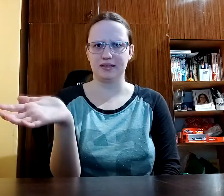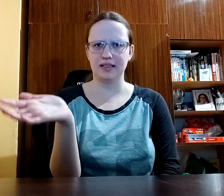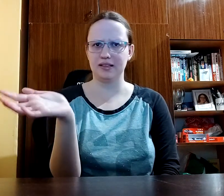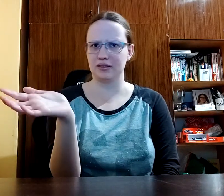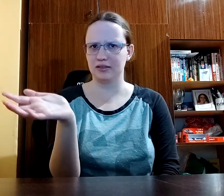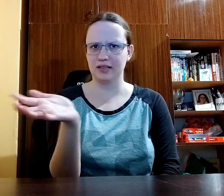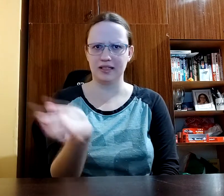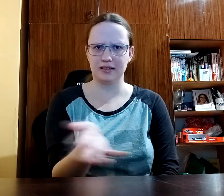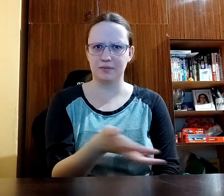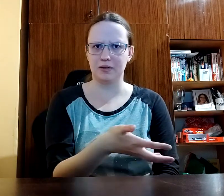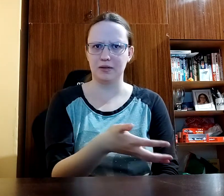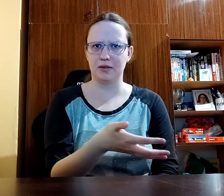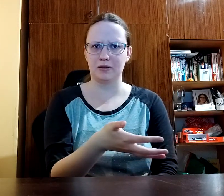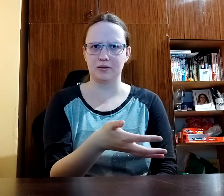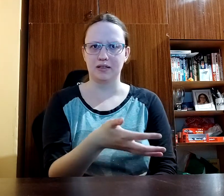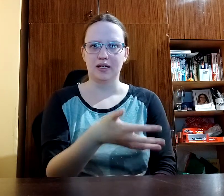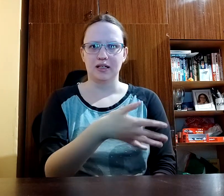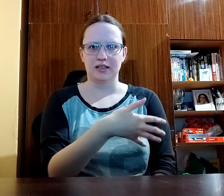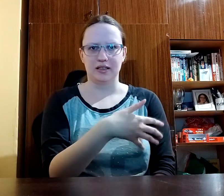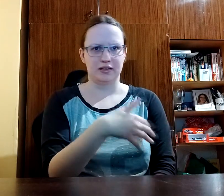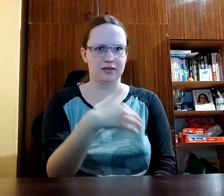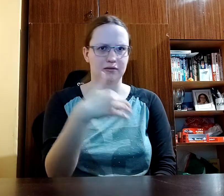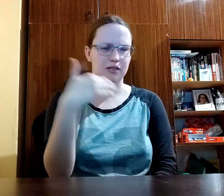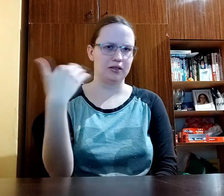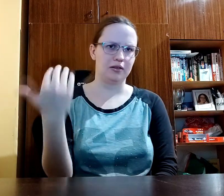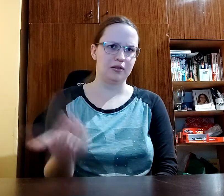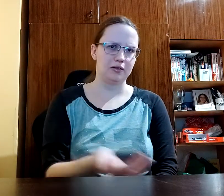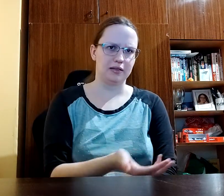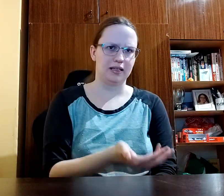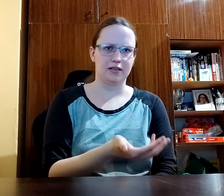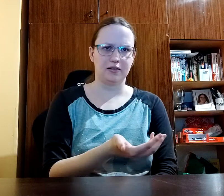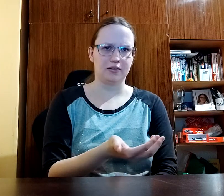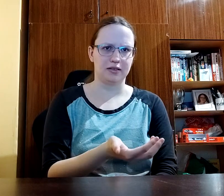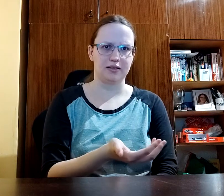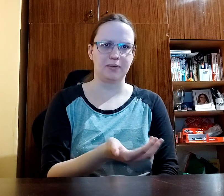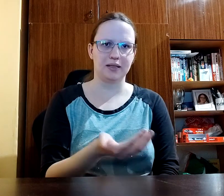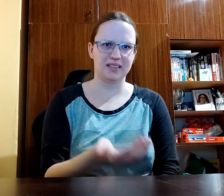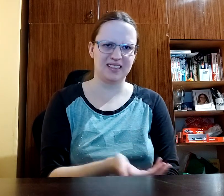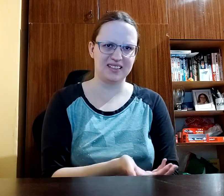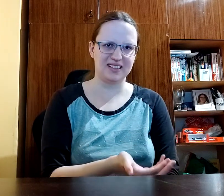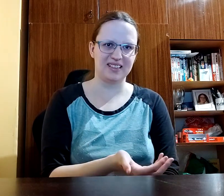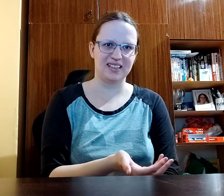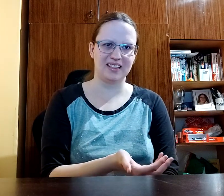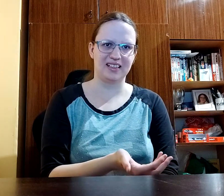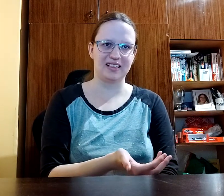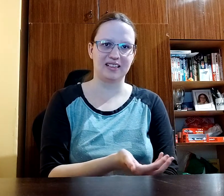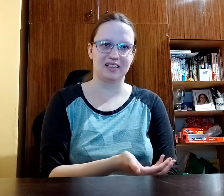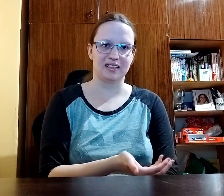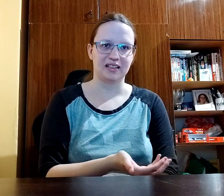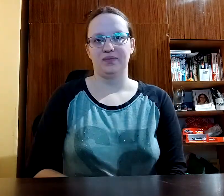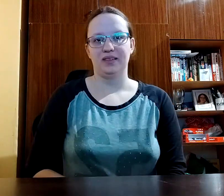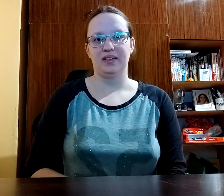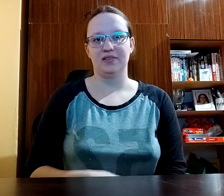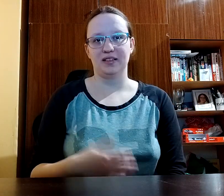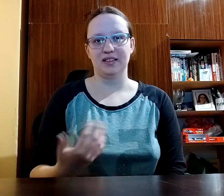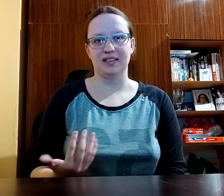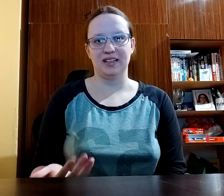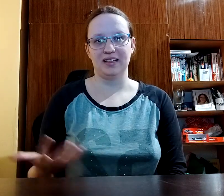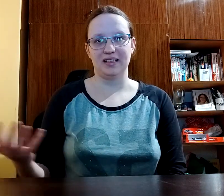sun's gonna explode that we're all like gonna stop existing nothing's like that